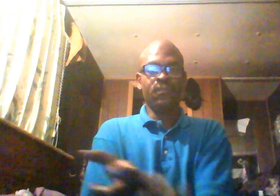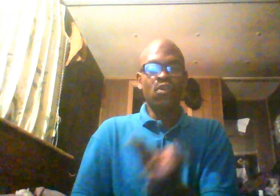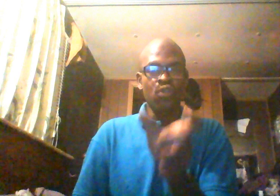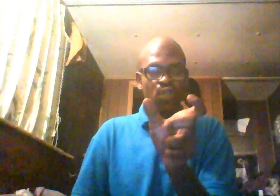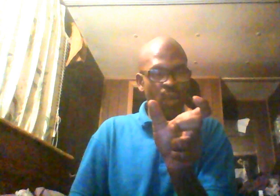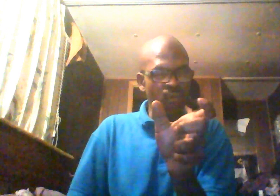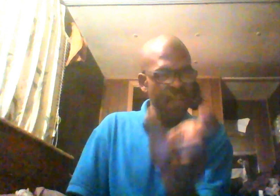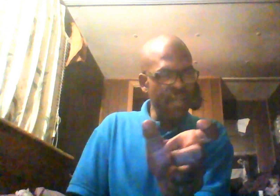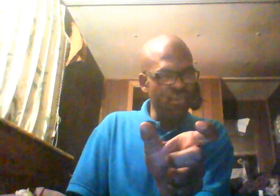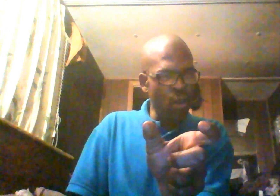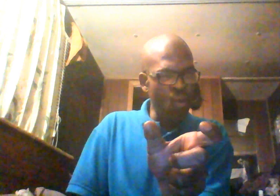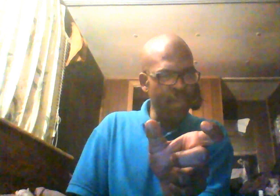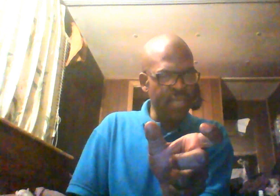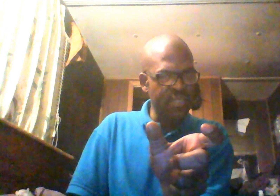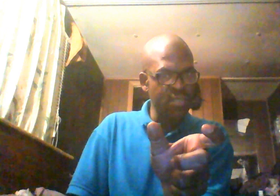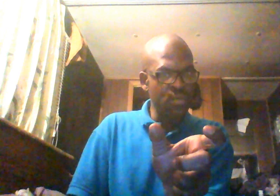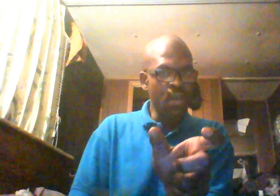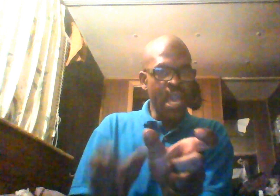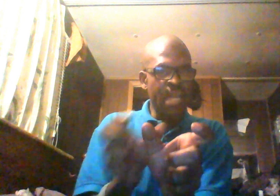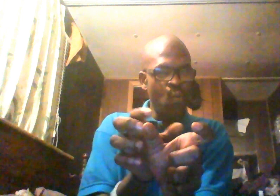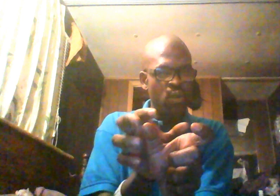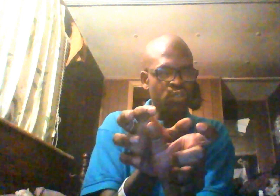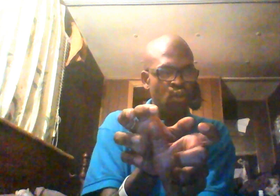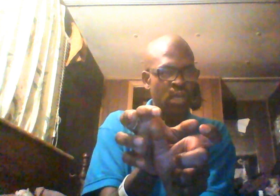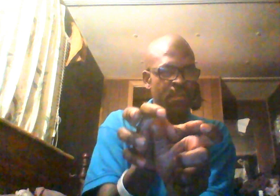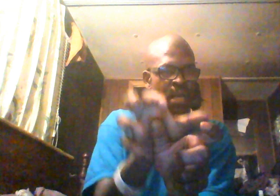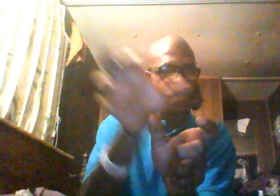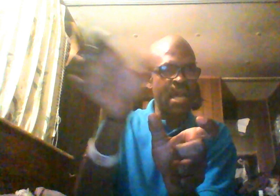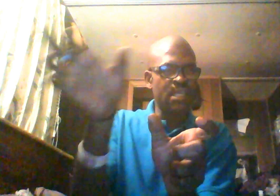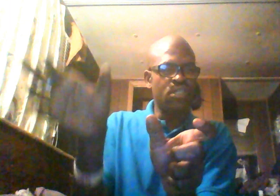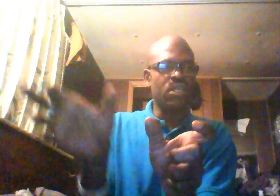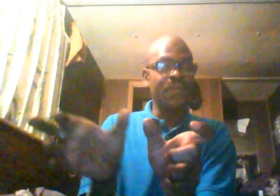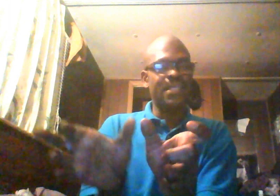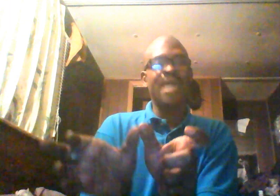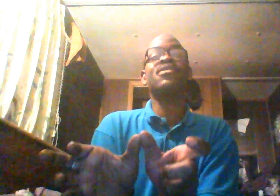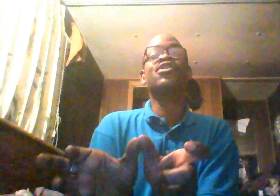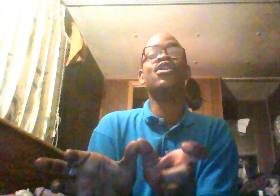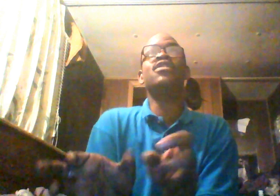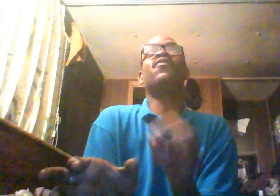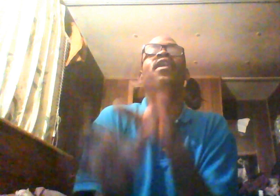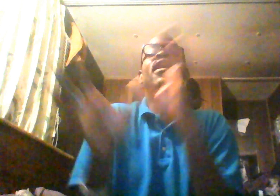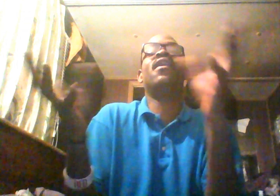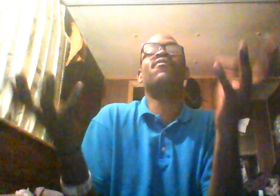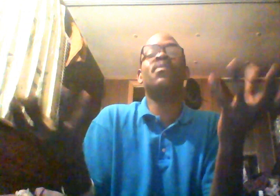So, she went right back to her core base. And then, when she started coming up. Now, there's different types of shows for everybody.